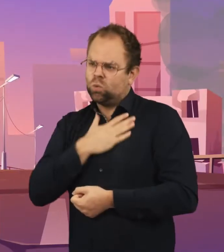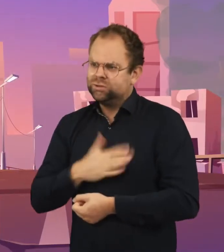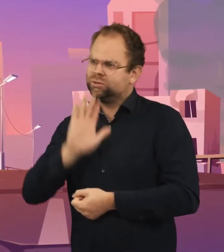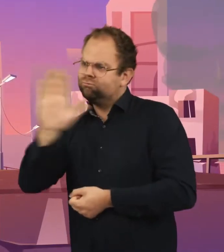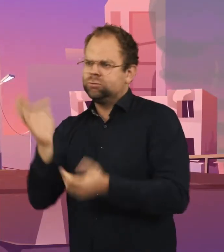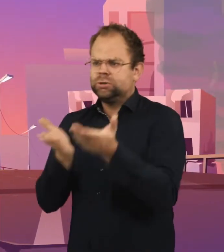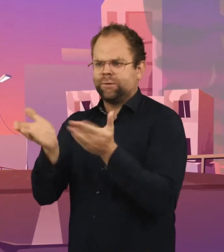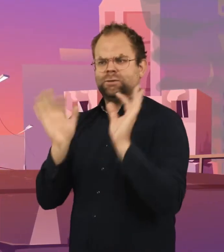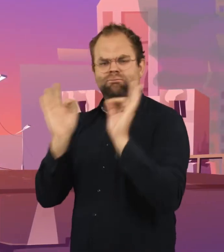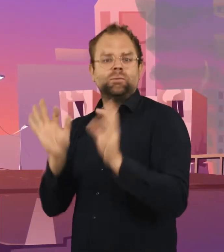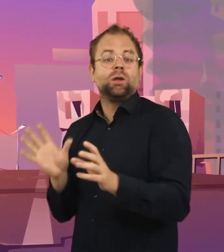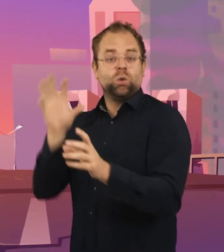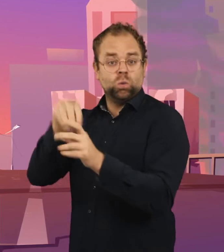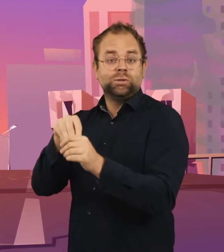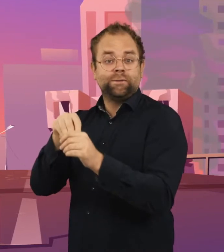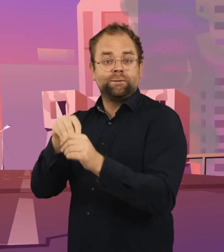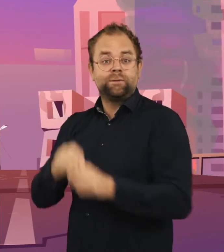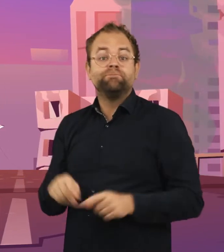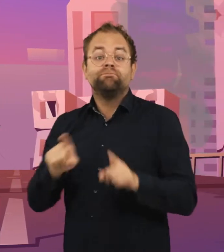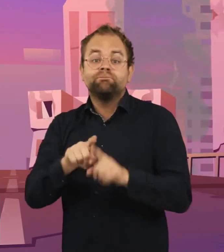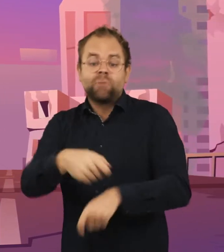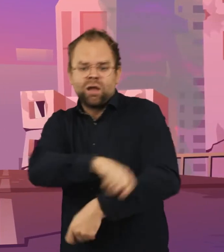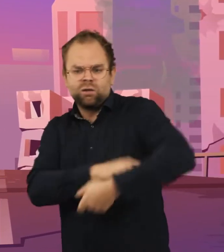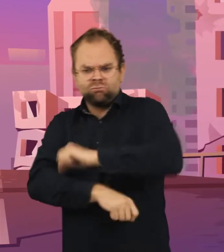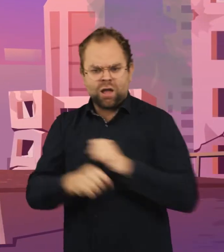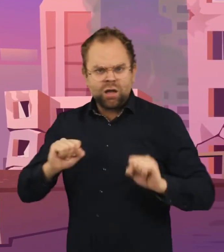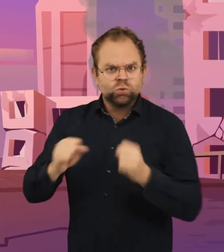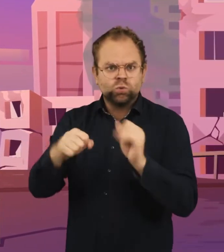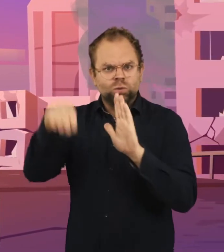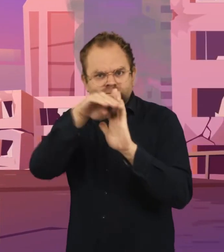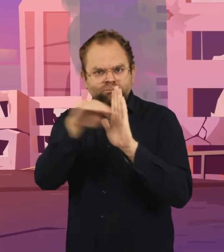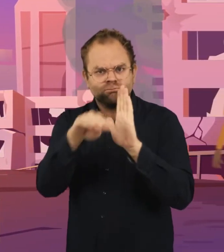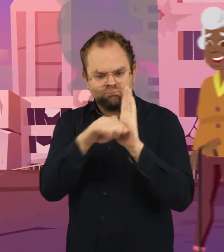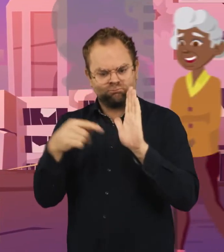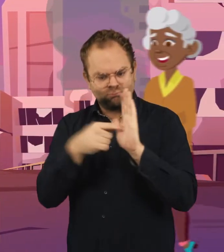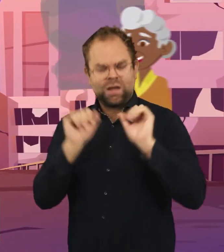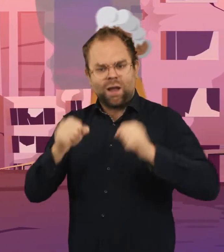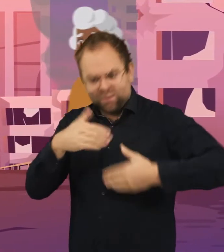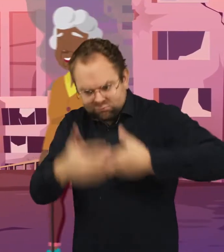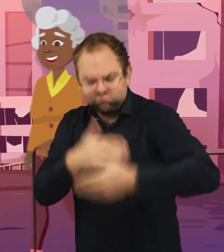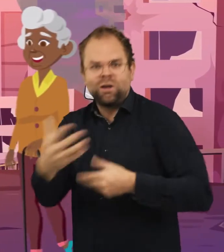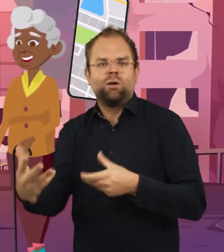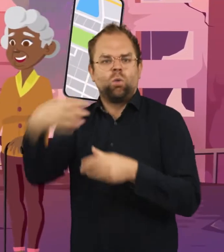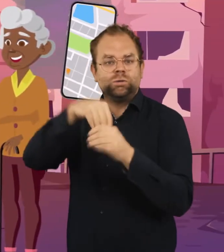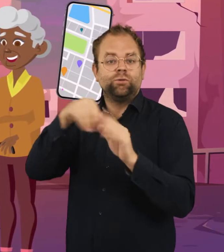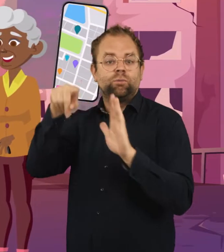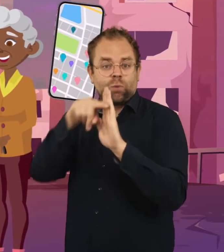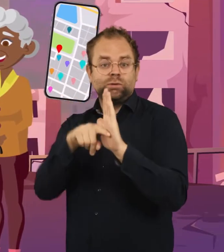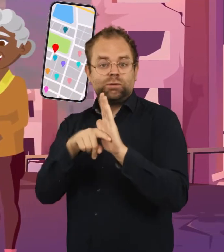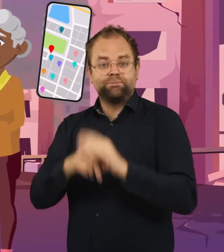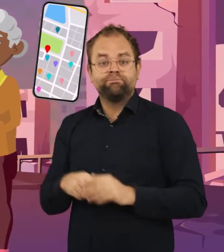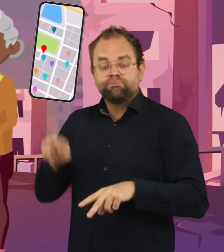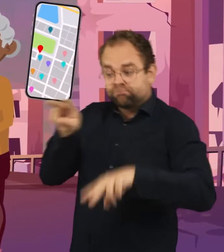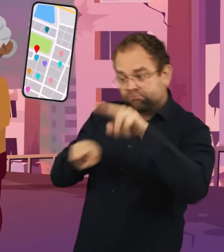Identify key actions that need to be made for inclusive policies and practices. Support data collection and